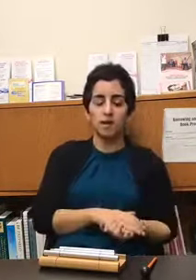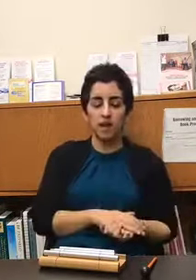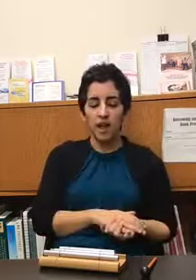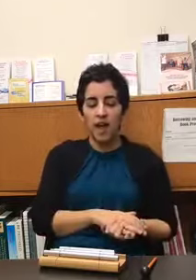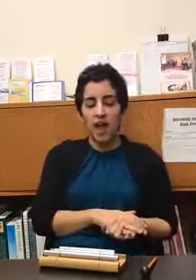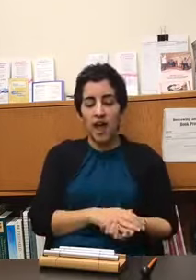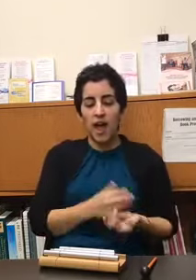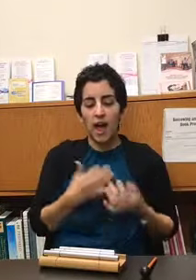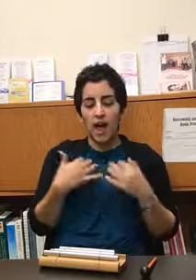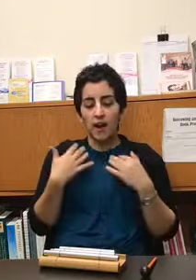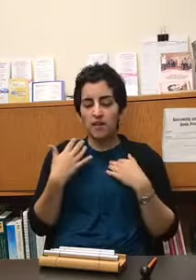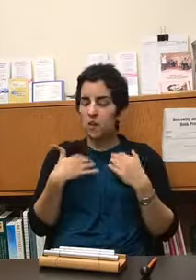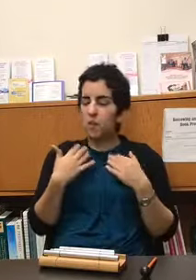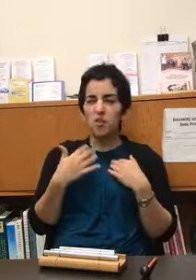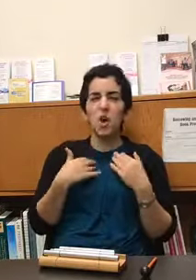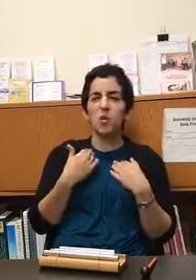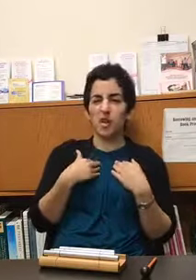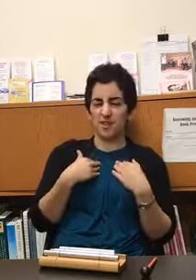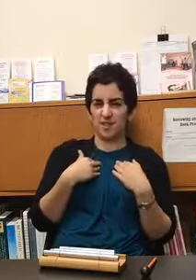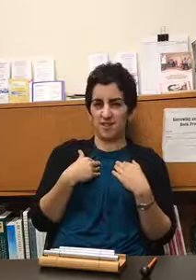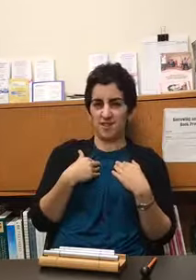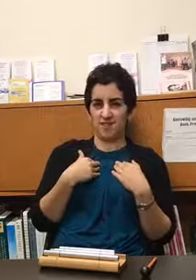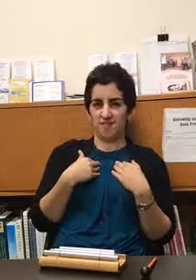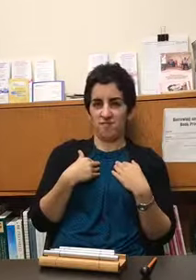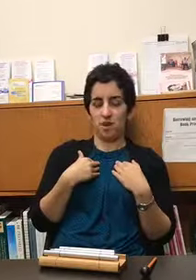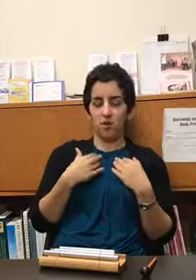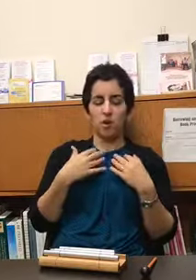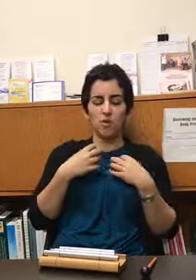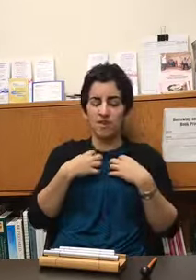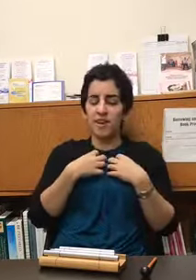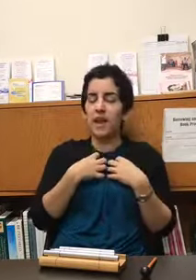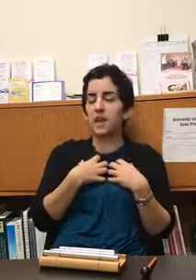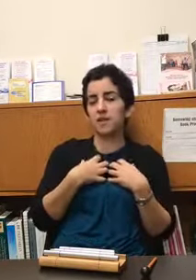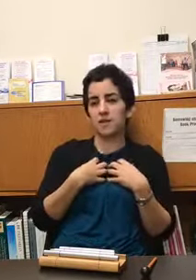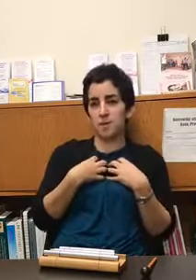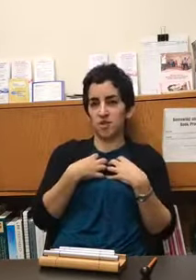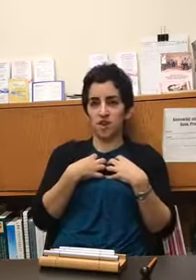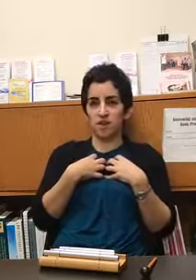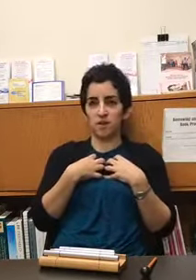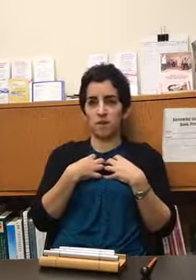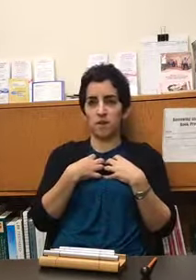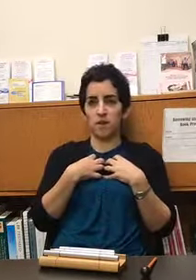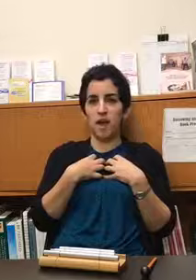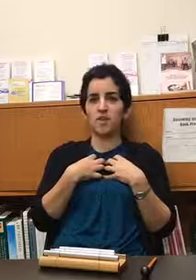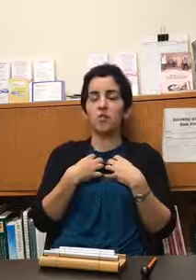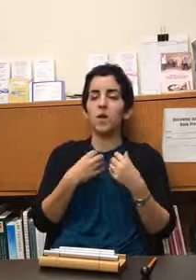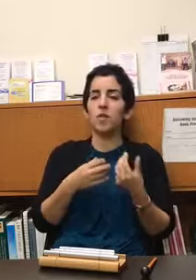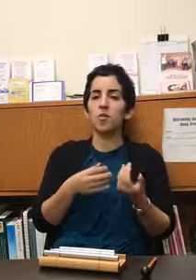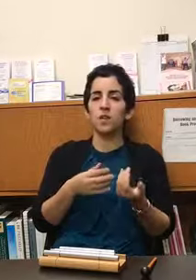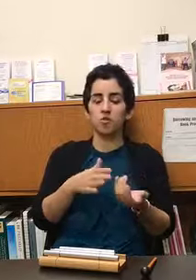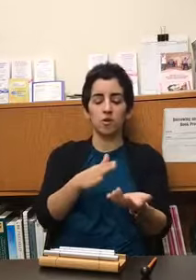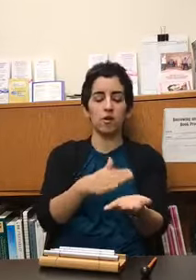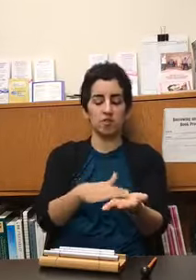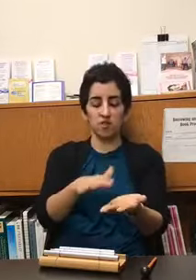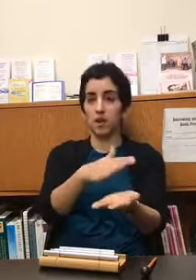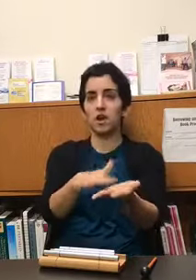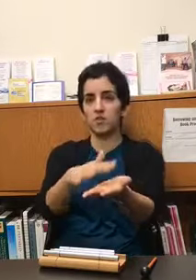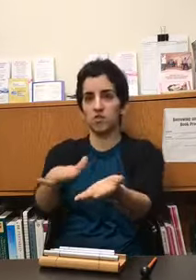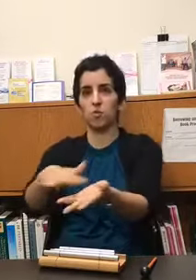and i'll say what do you notice you know oh there's a tightness in my chest and so rather than trying to just like kind of soothe